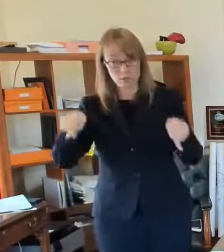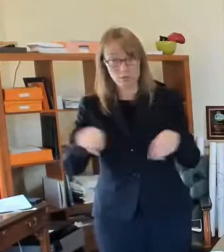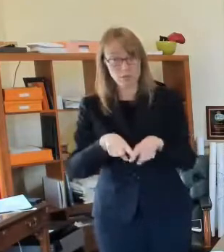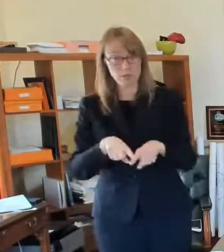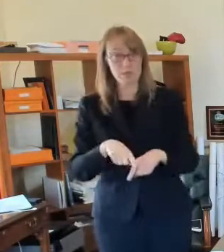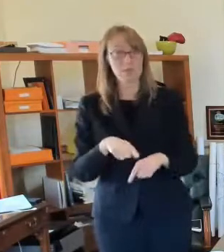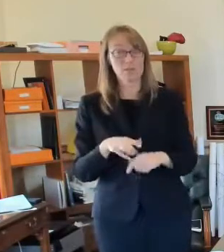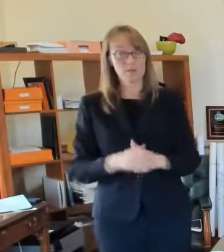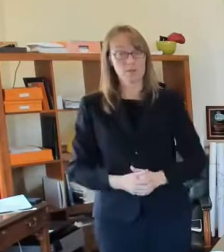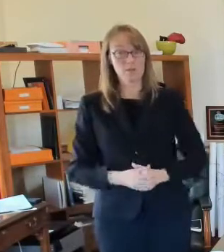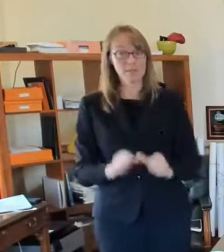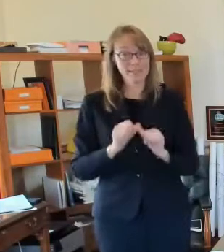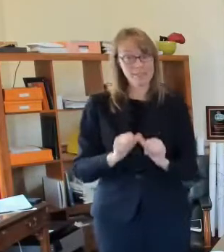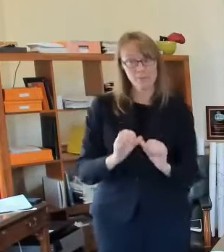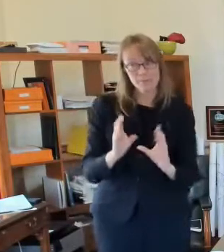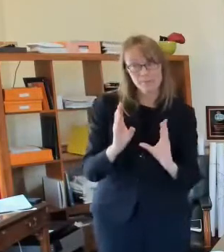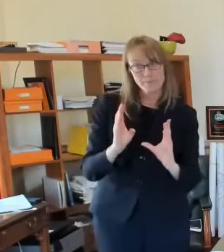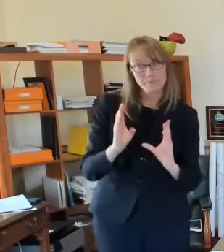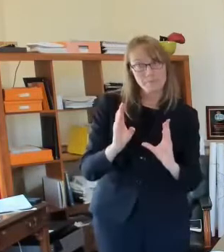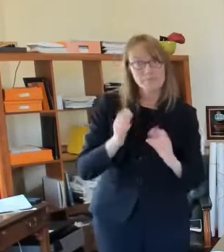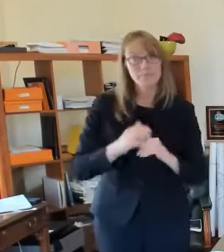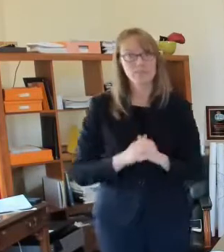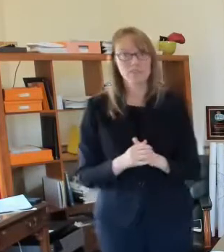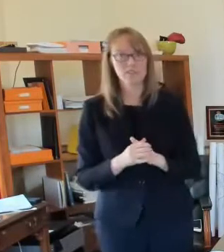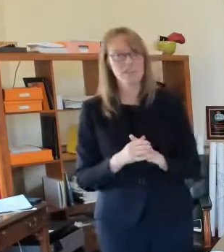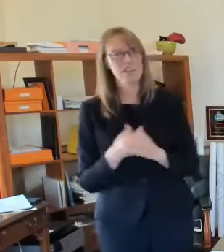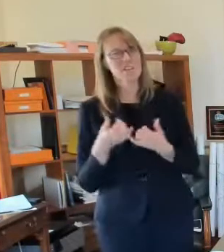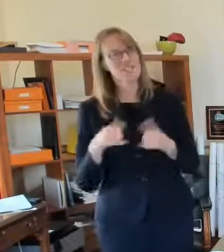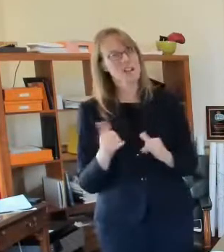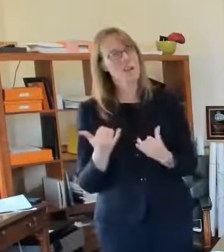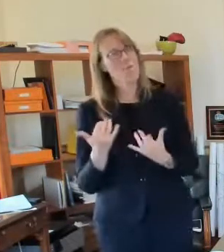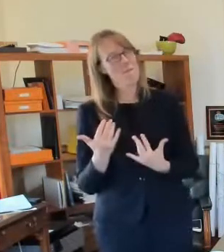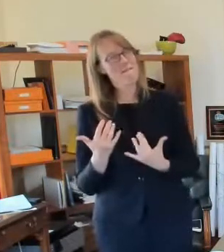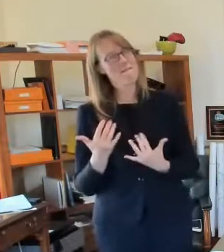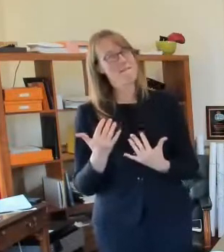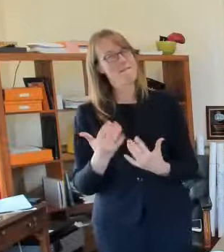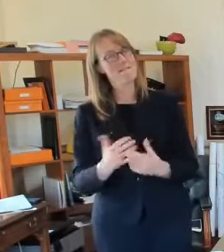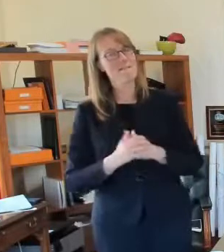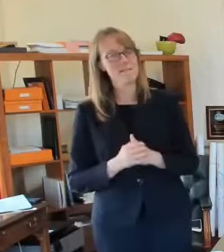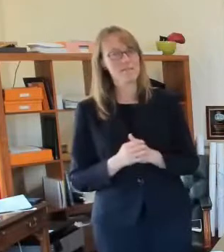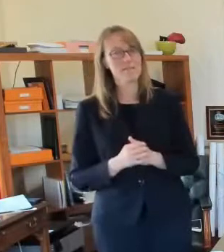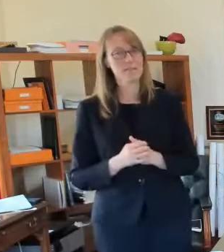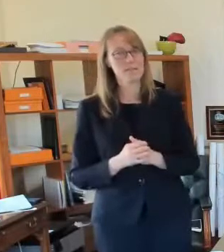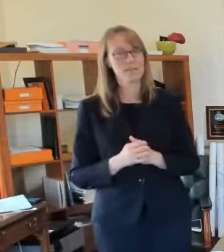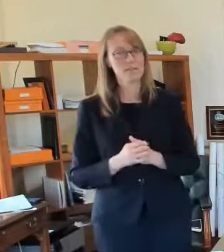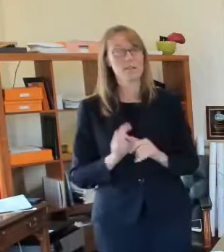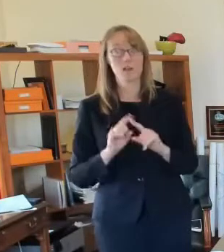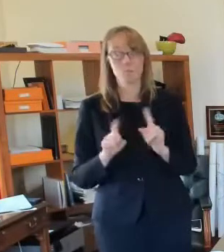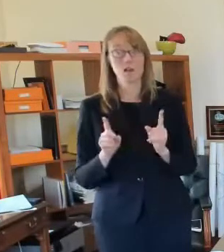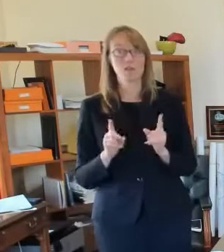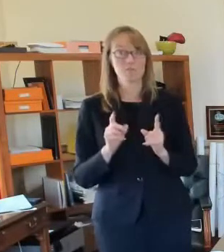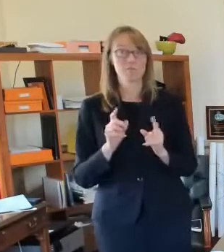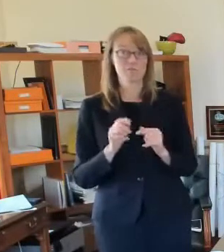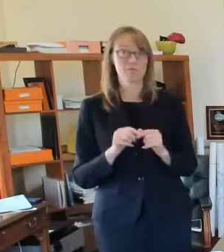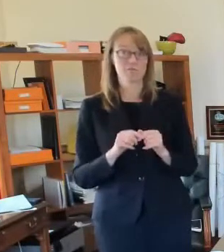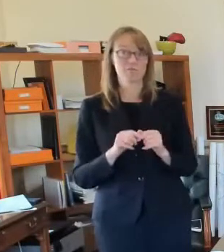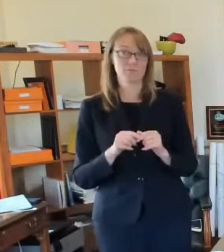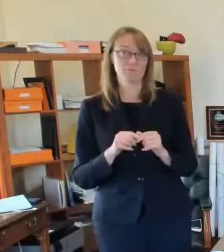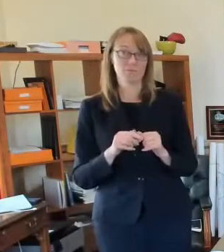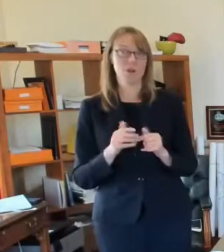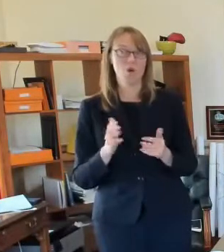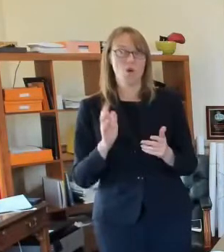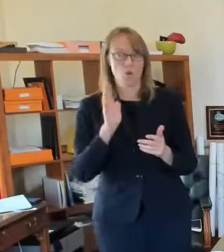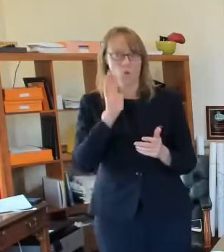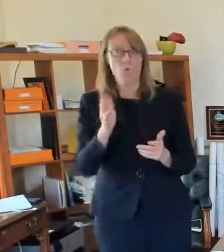stay tuned it's still a little while it's still a little ways away uh but there'll be plenty i don't think you'll miss it